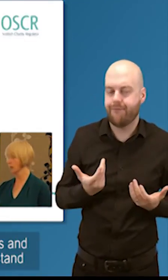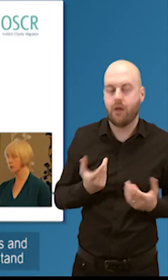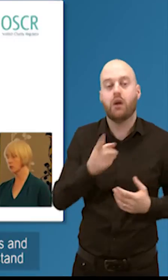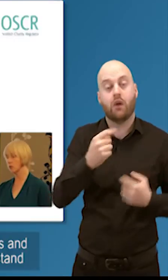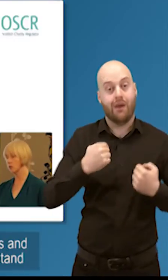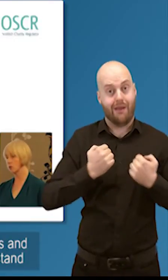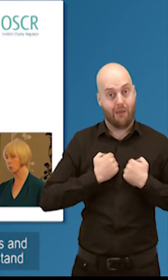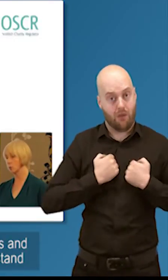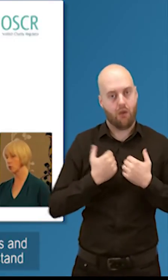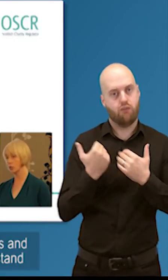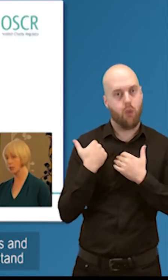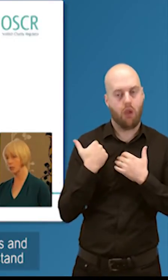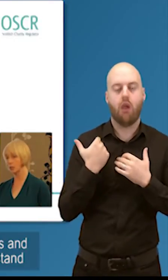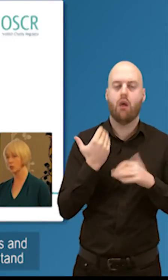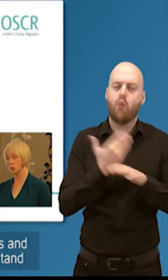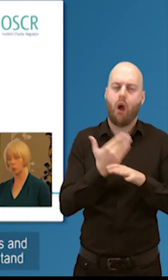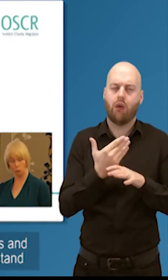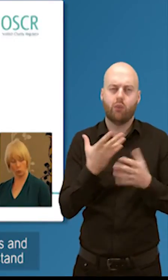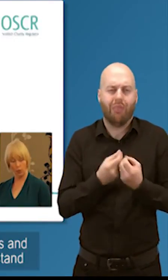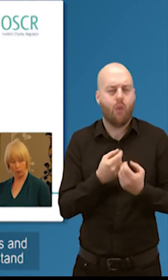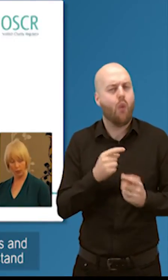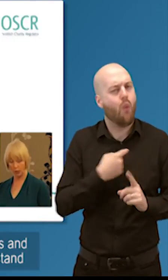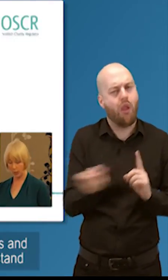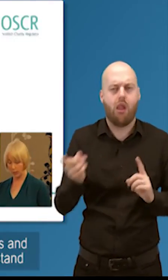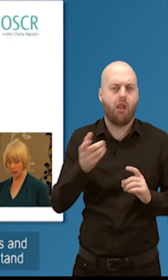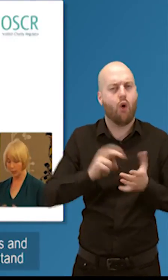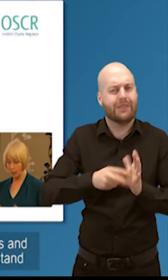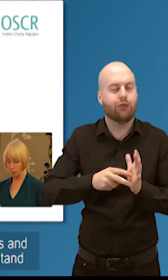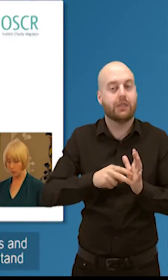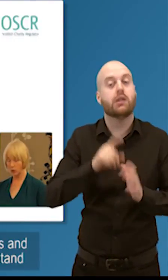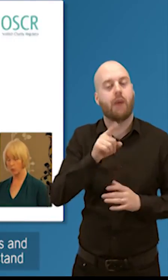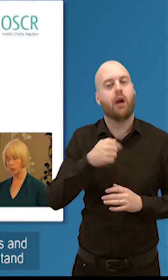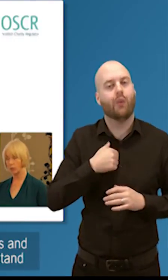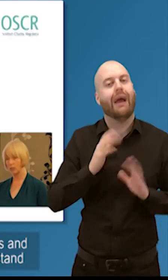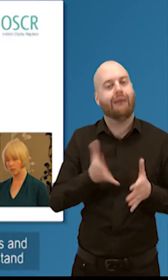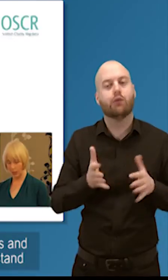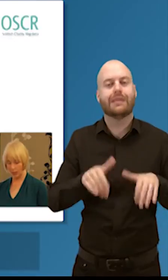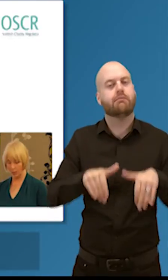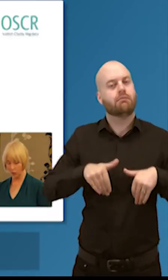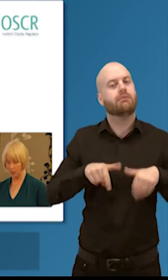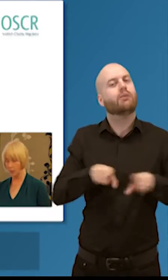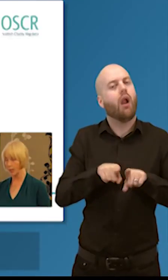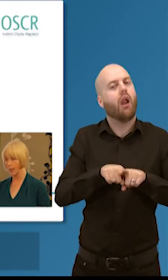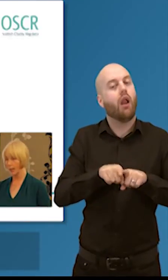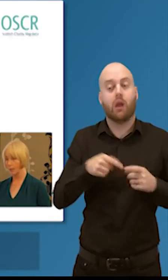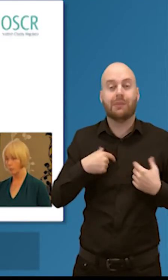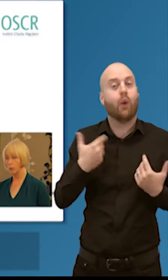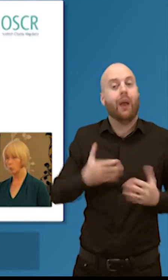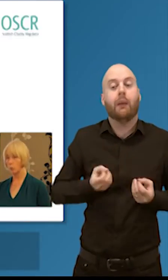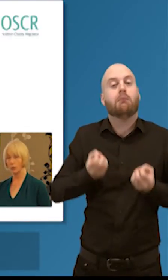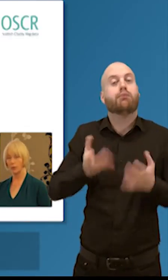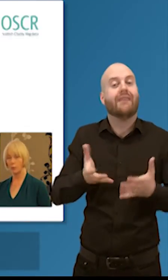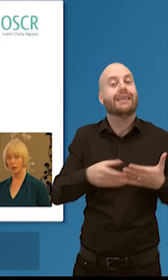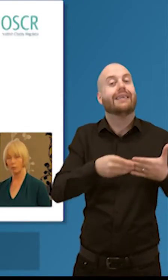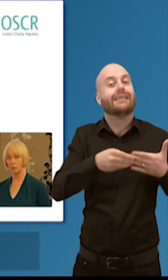support trustees and to support those running charities to really understand their duties. And